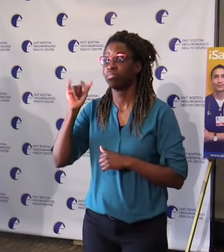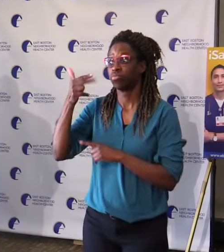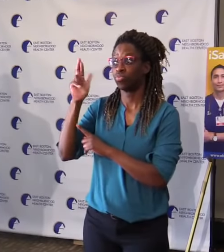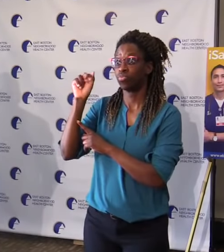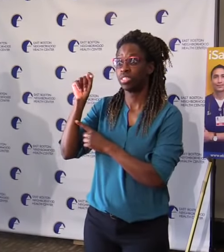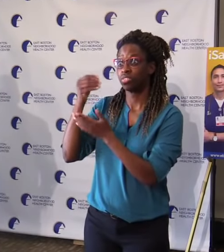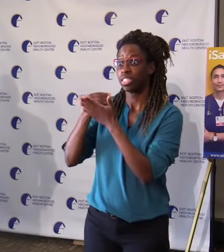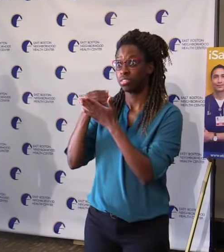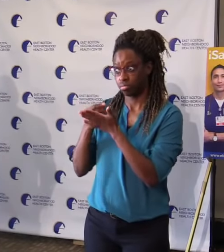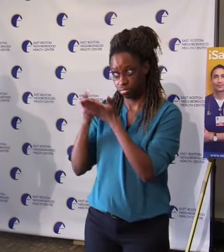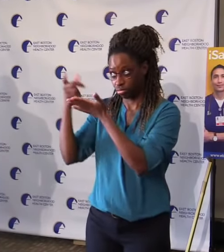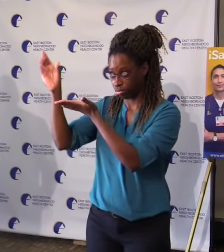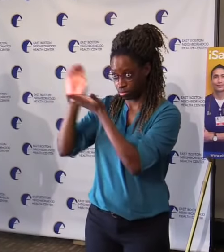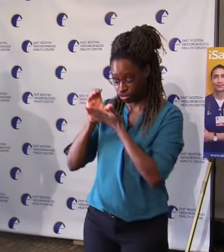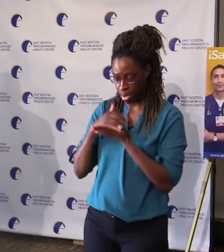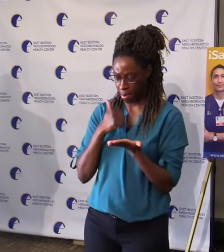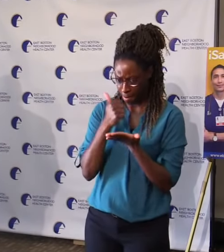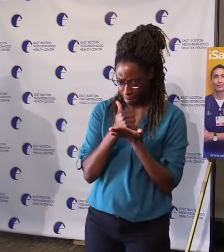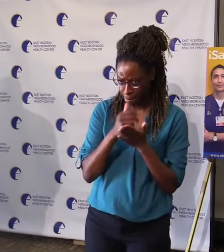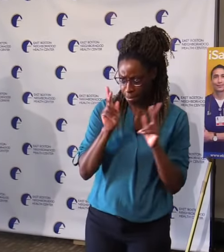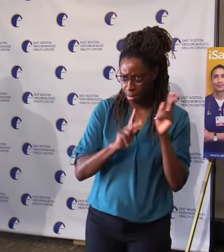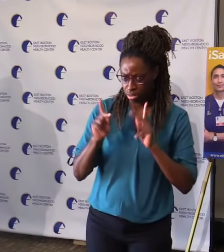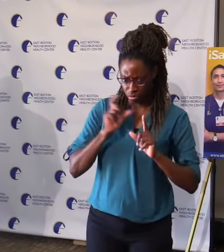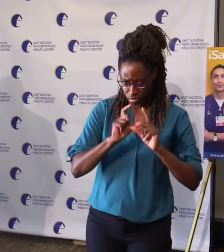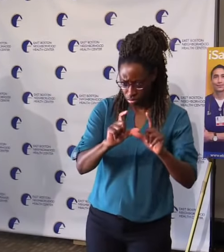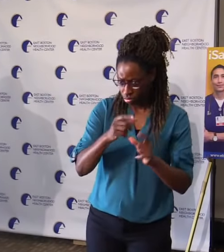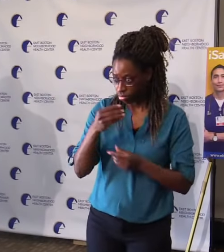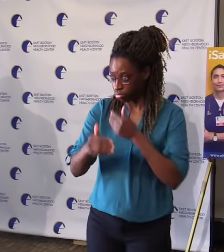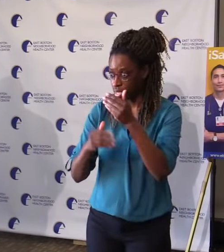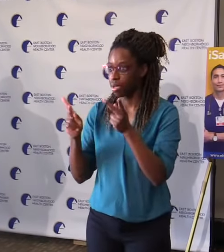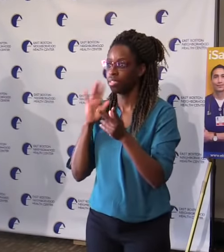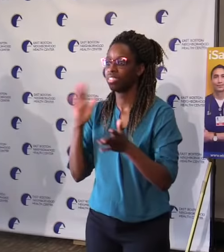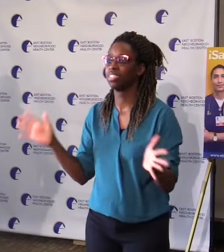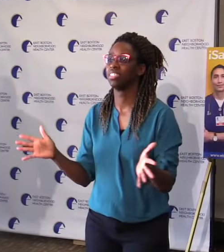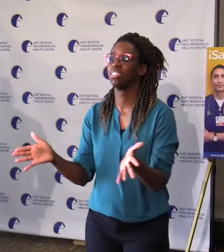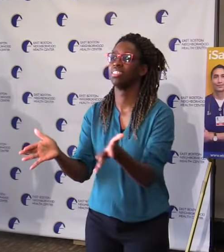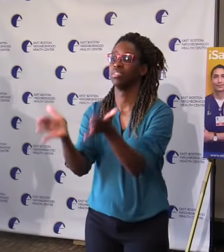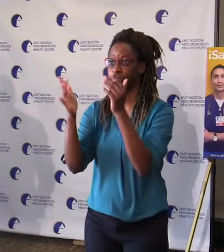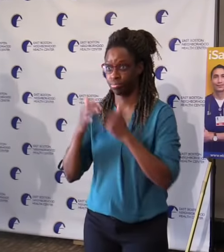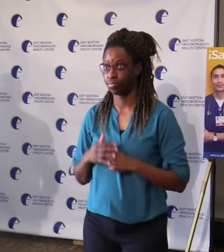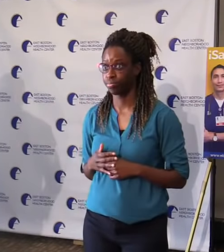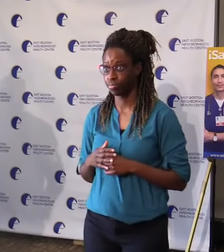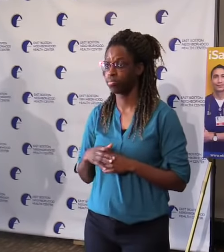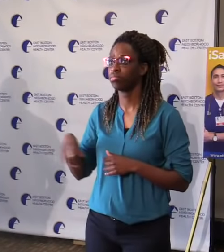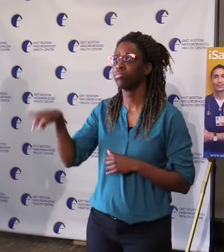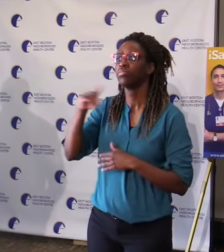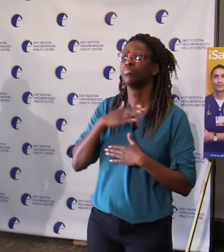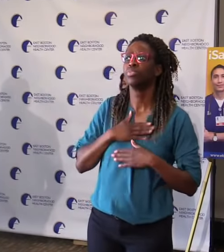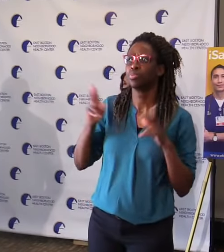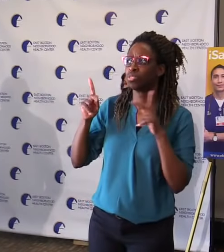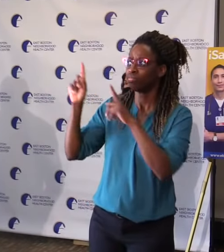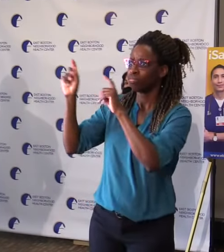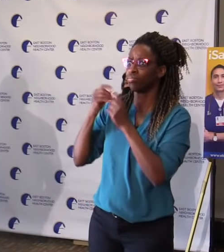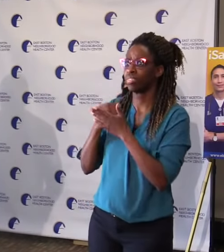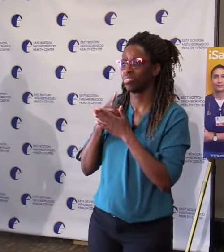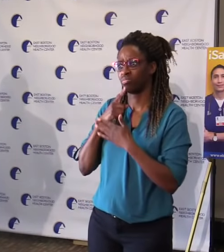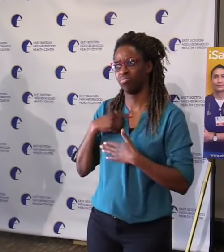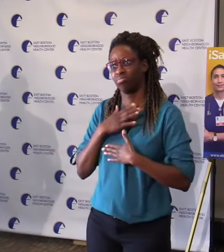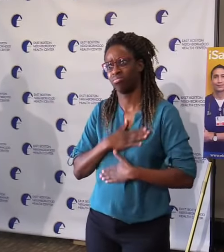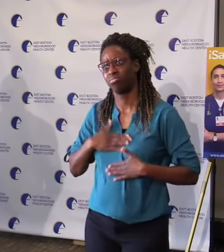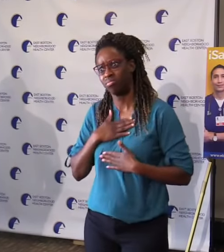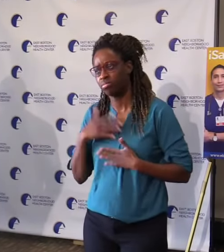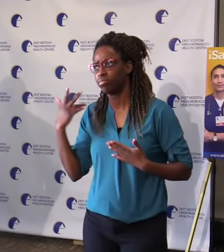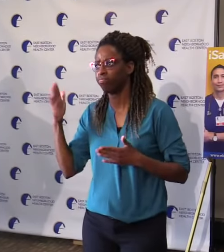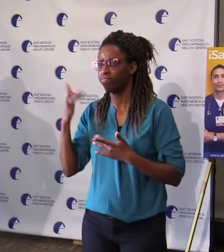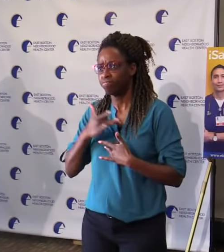We are supportive and appreciative of our partners in the philanthropic community who have been reaching out and asking how they can